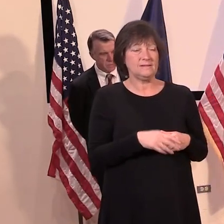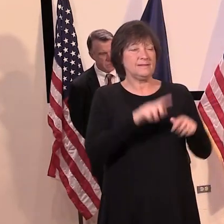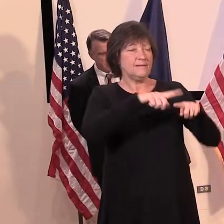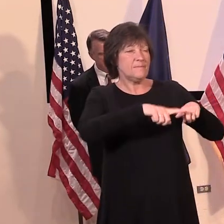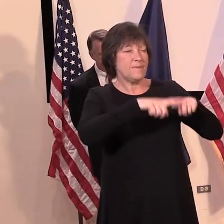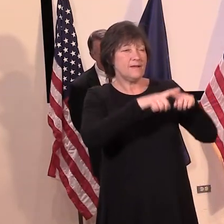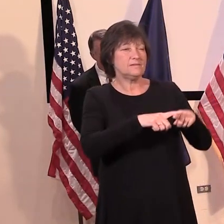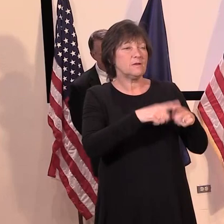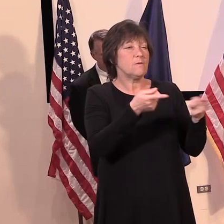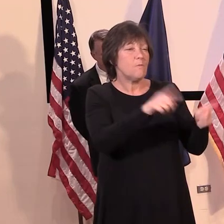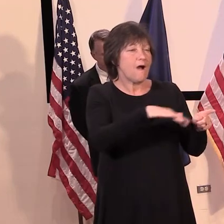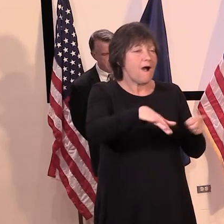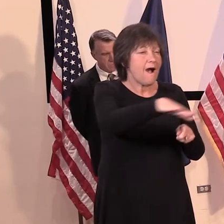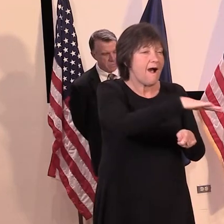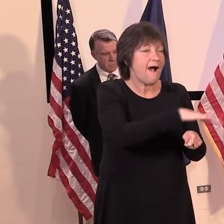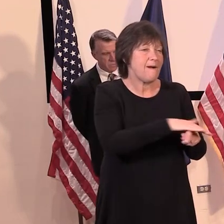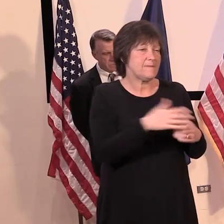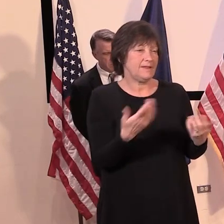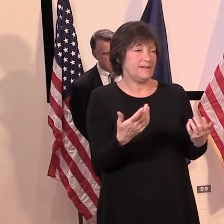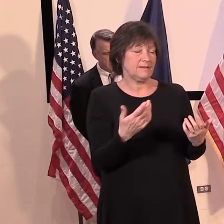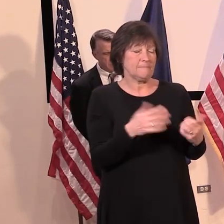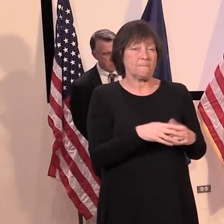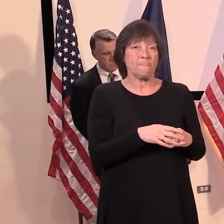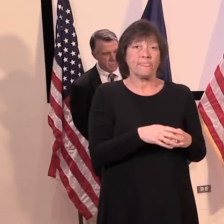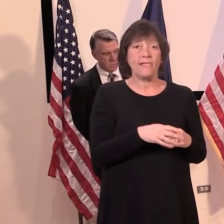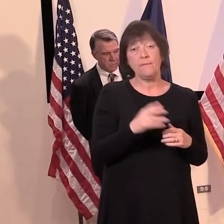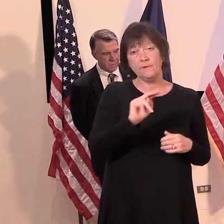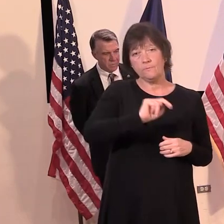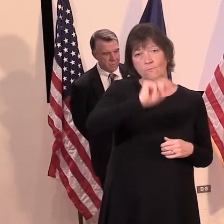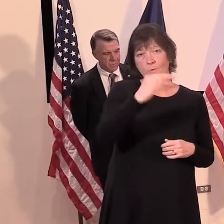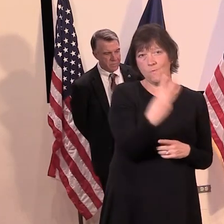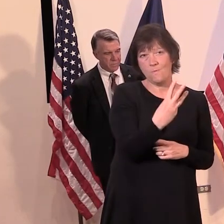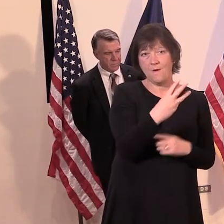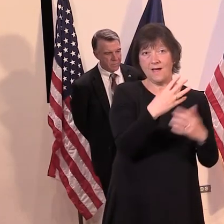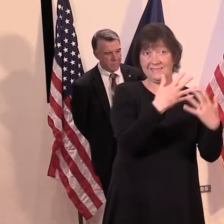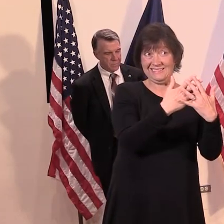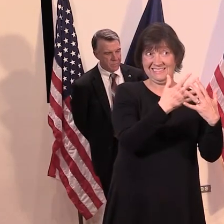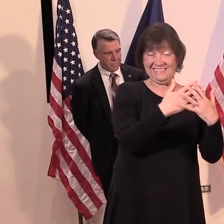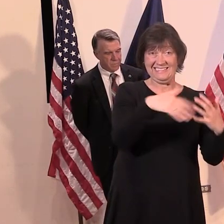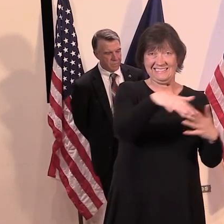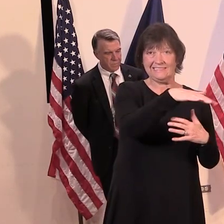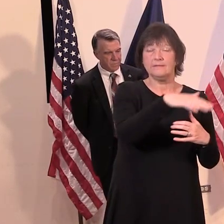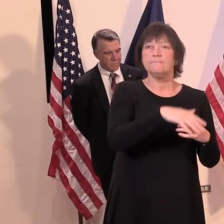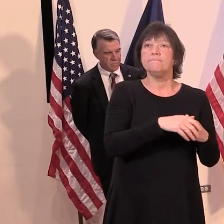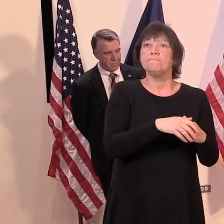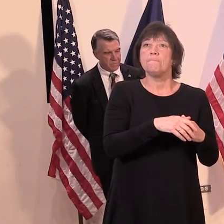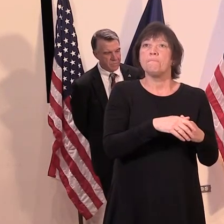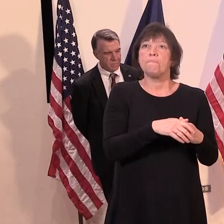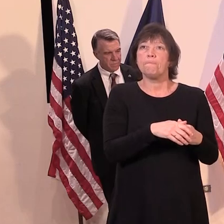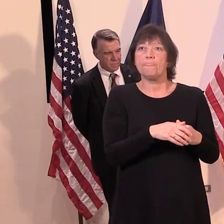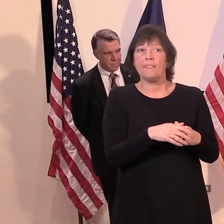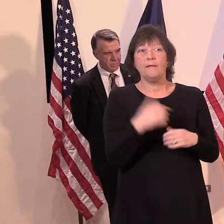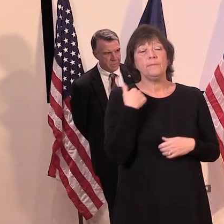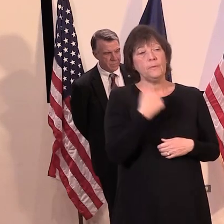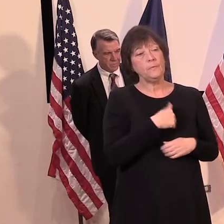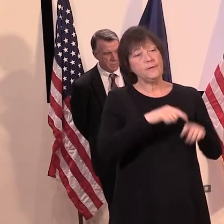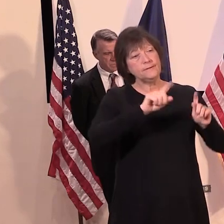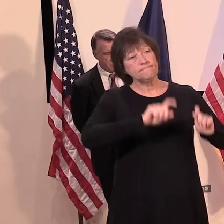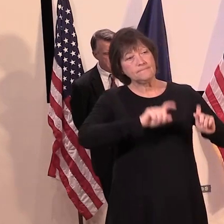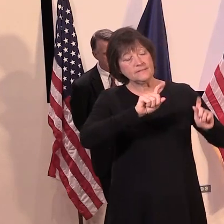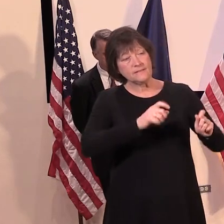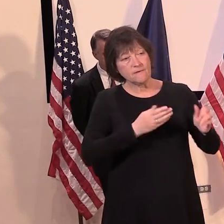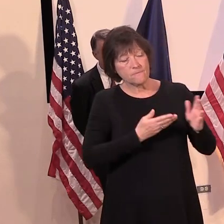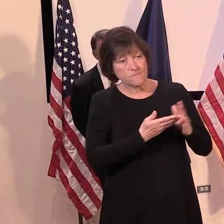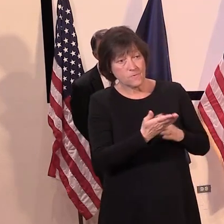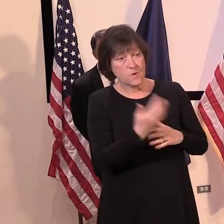on what is happening on the ground. Certainly, uh, Northwest was, um, a, you know, as we tested in Northwest,